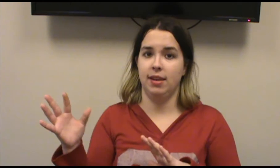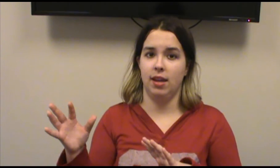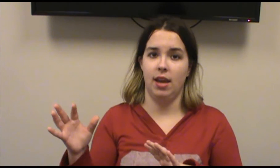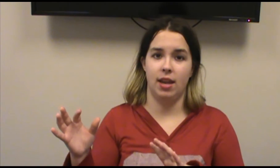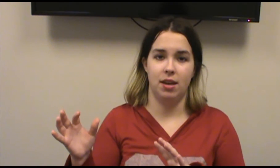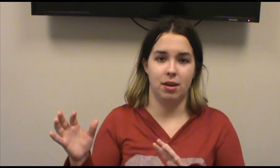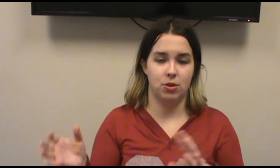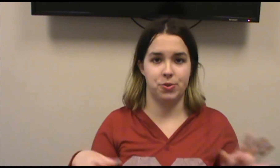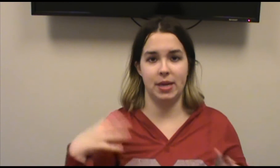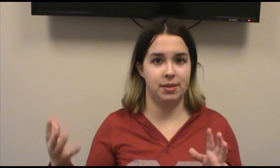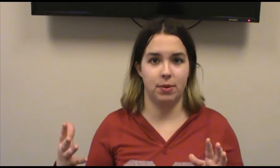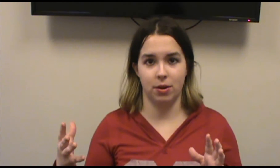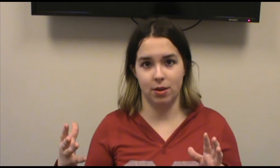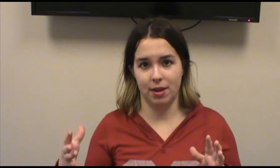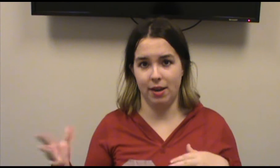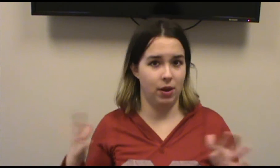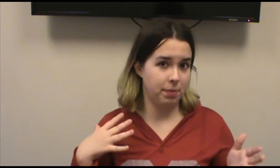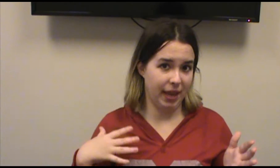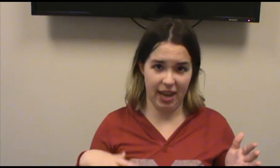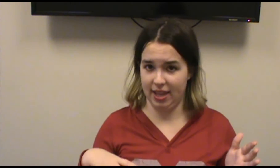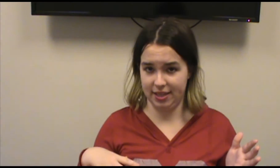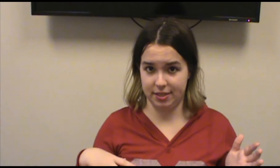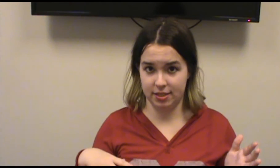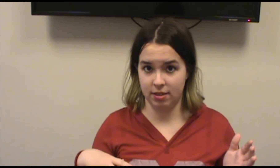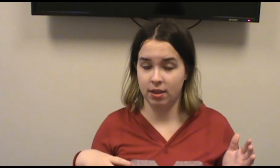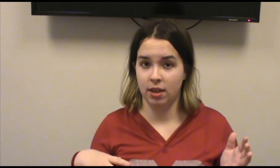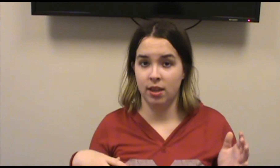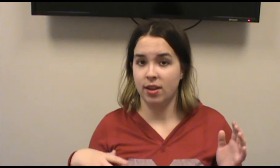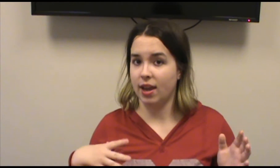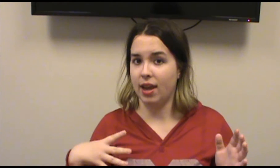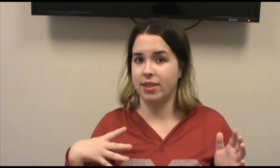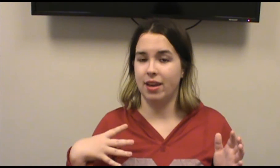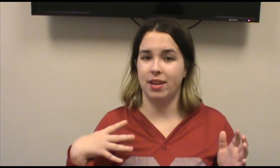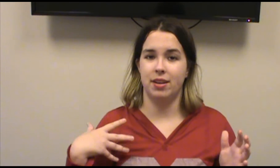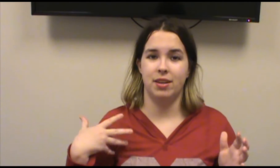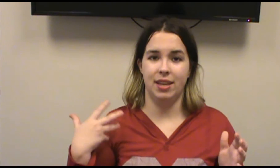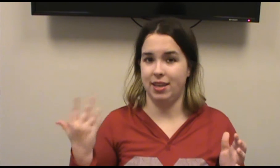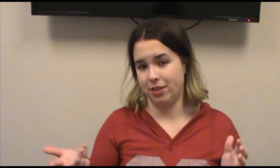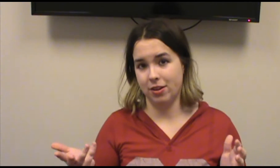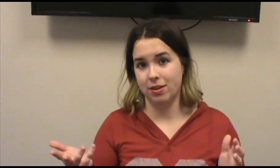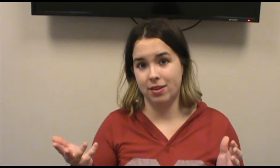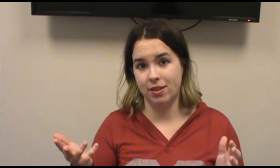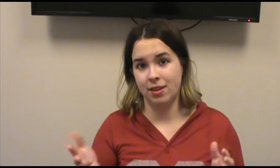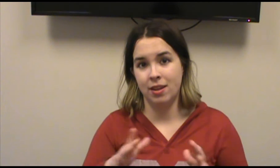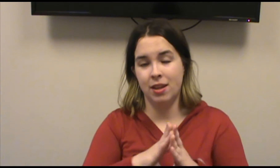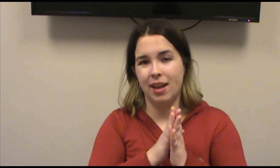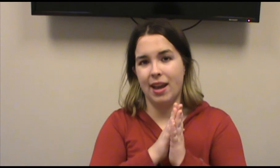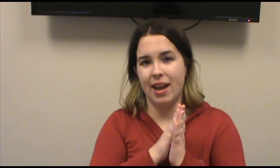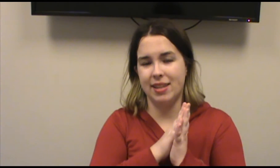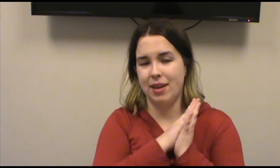and dressed one girl kind of up like Alice, and then he killed her. And then